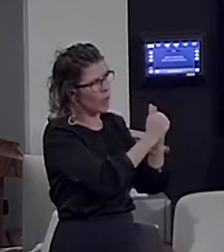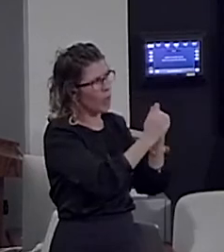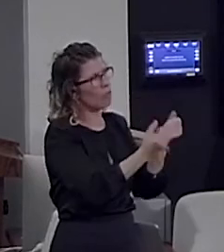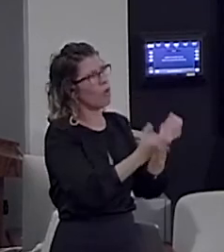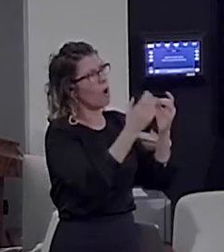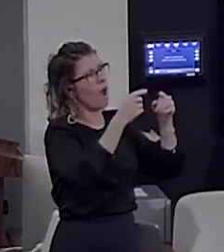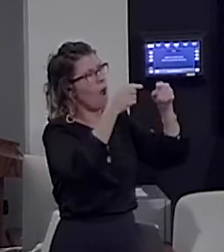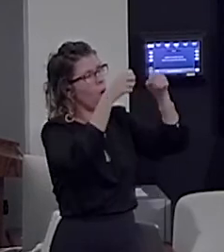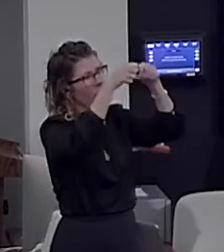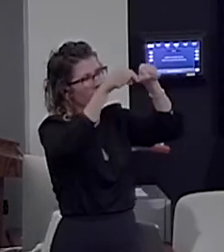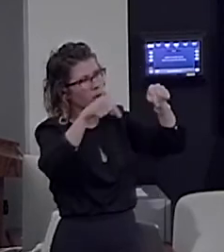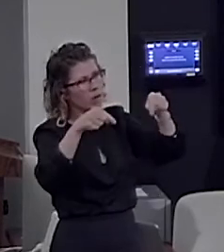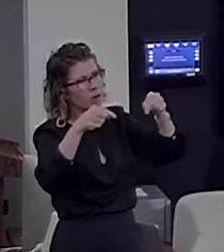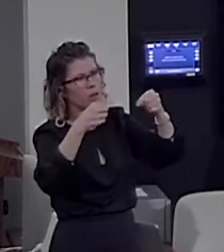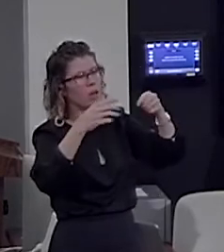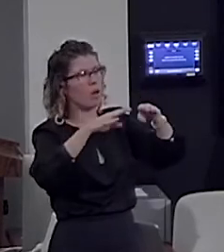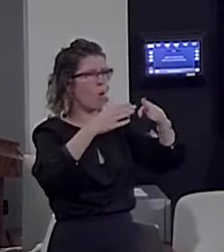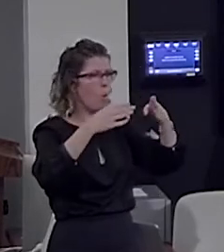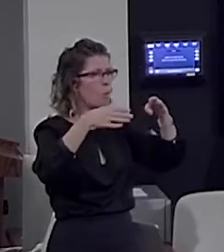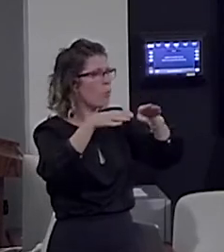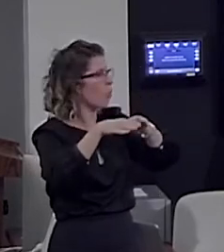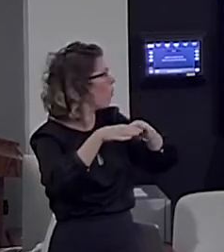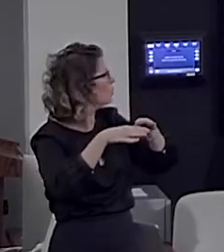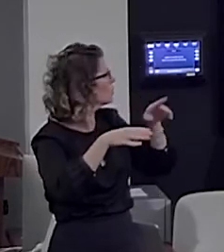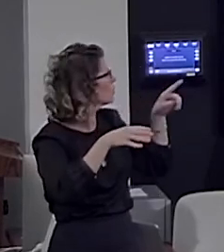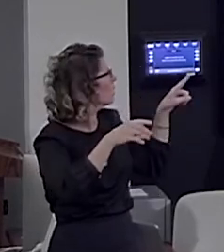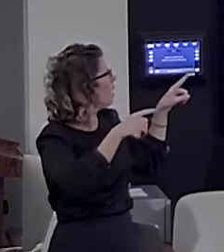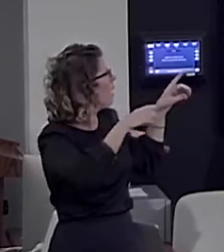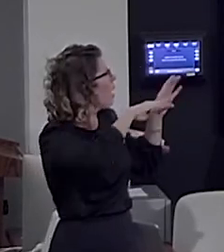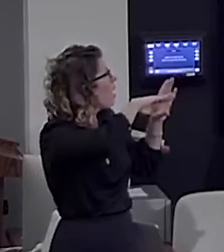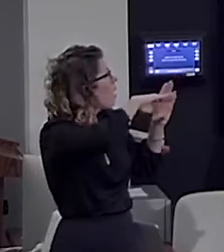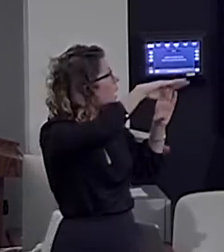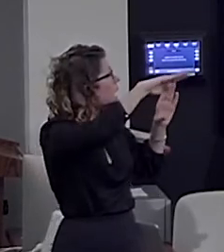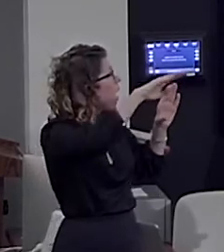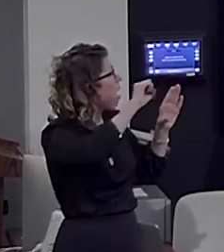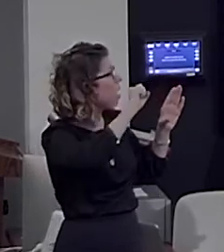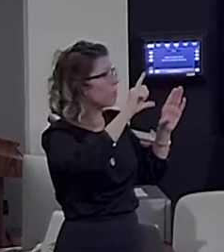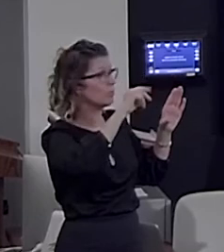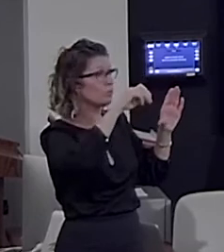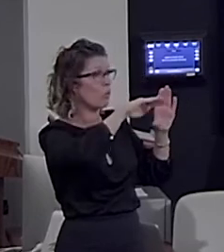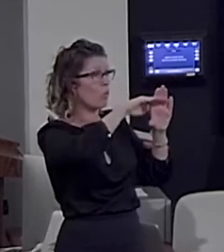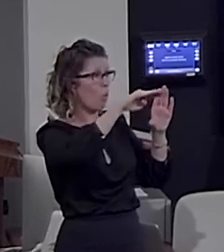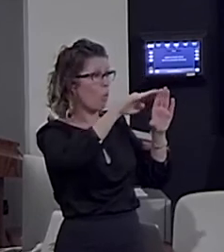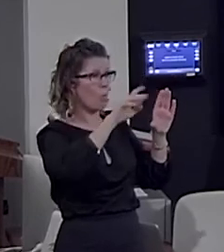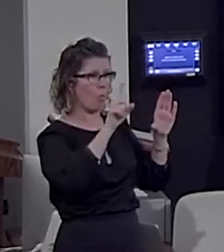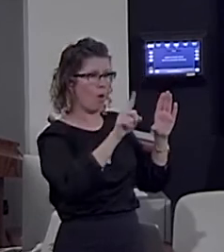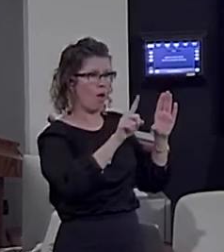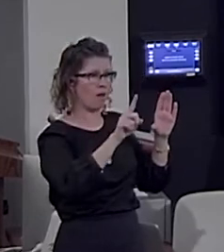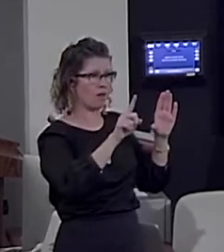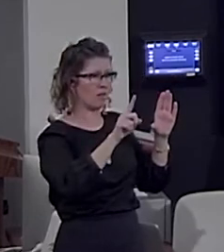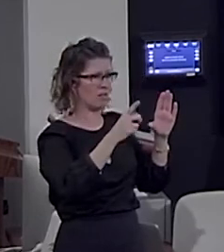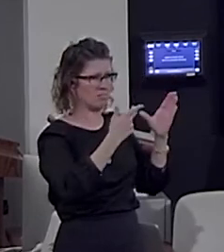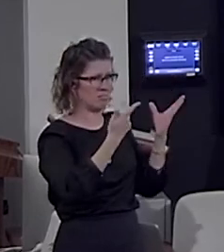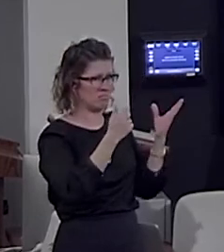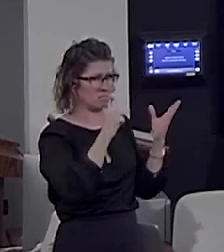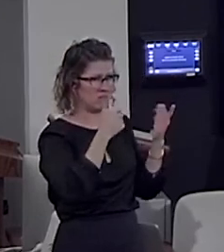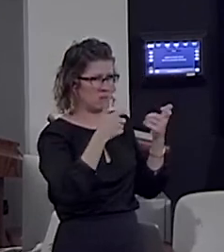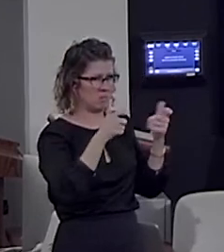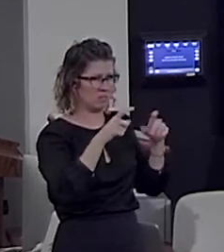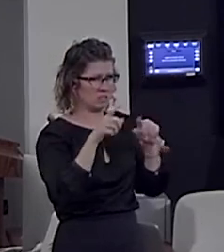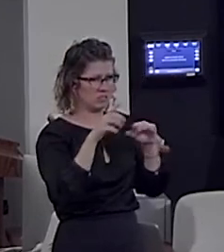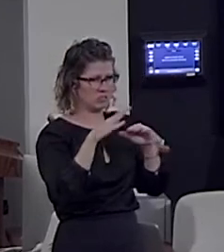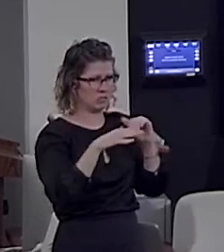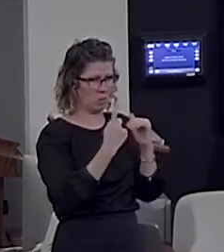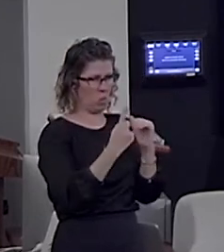this variable, but they are related by a slope of one. And this slope is not barely different from one, it's just a bit higher.